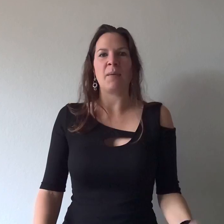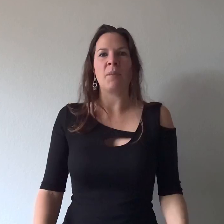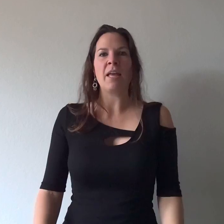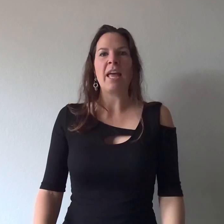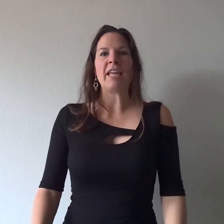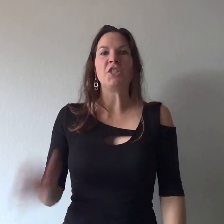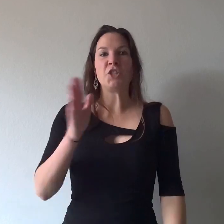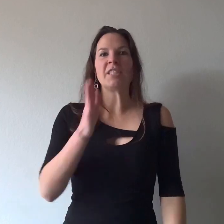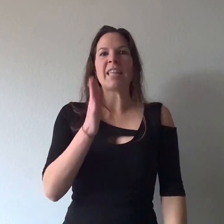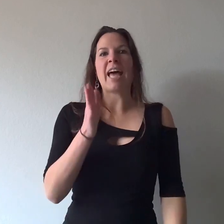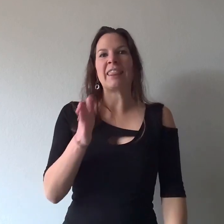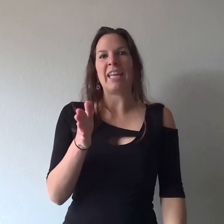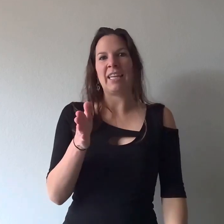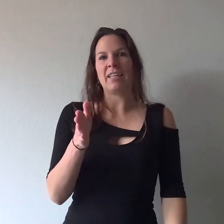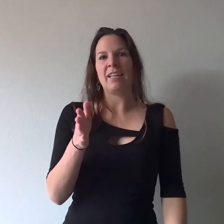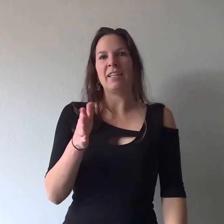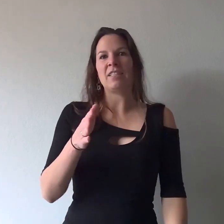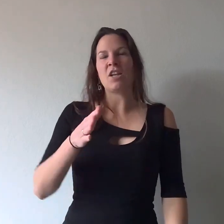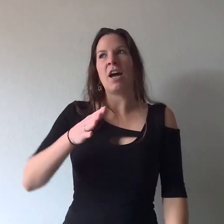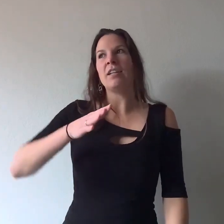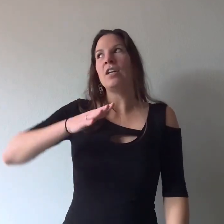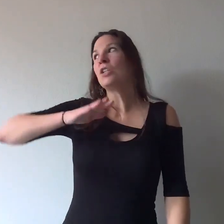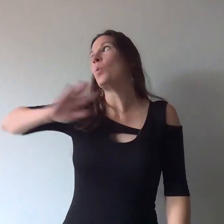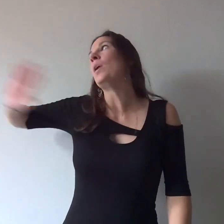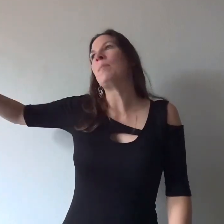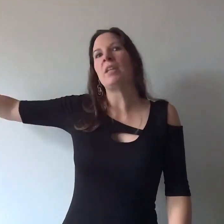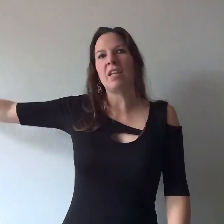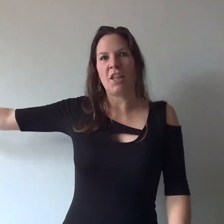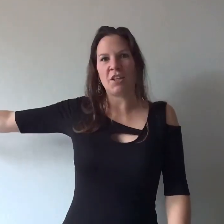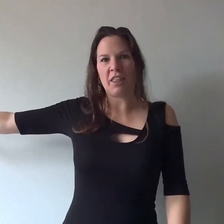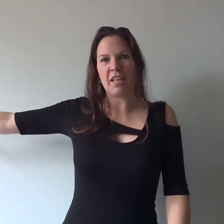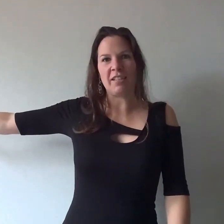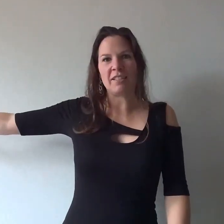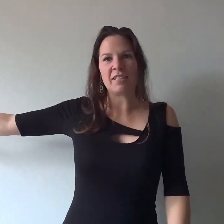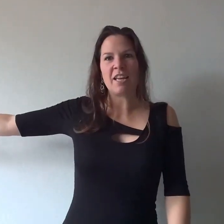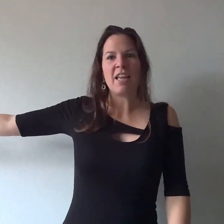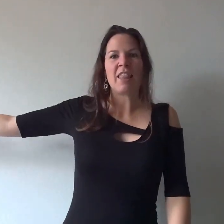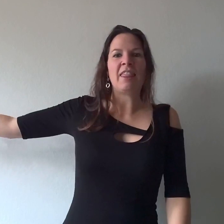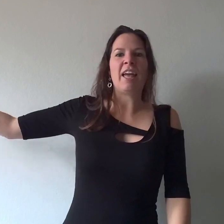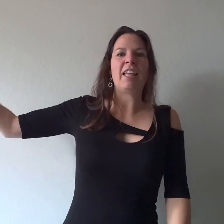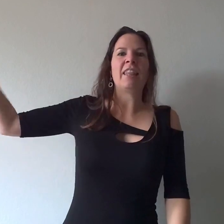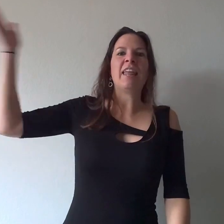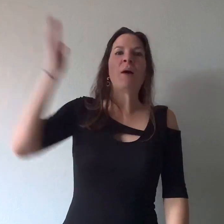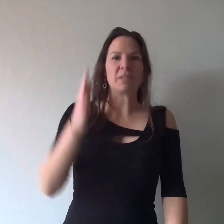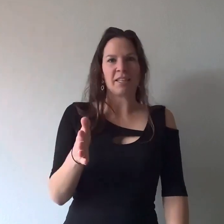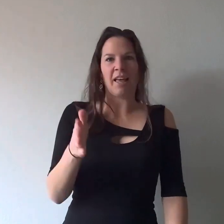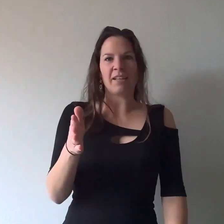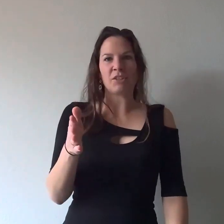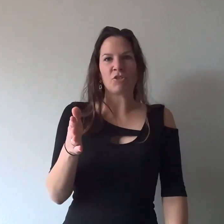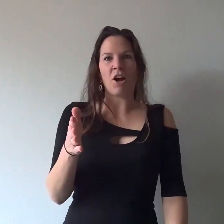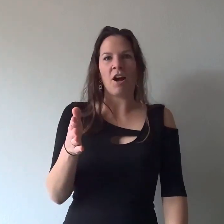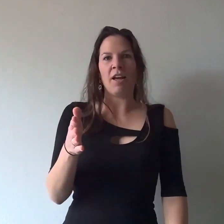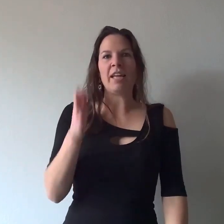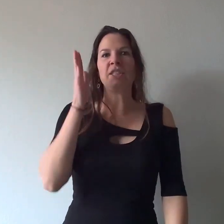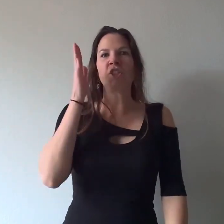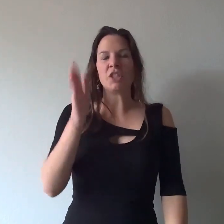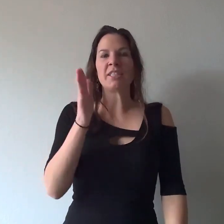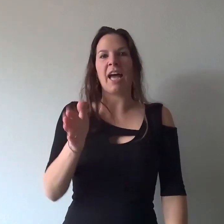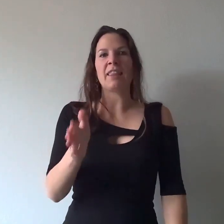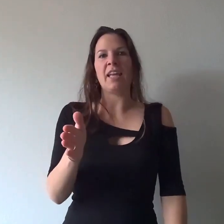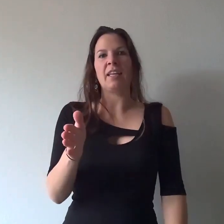it's just that thing it's not 20 million other things that that was the last straw it's just that thing